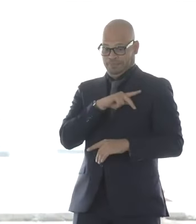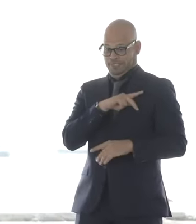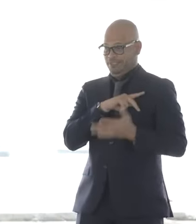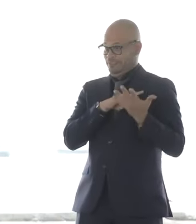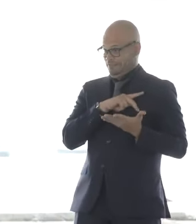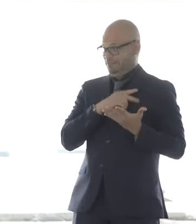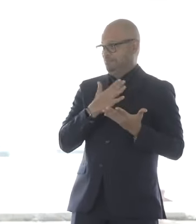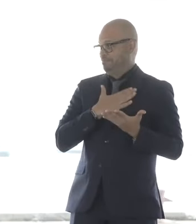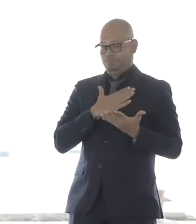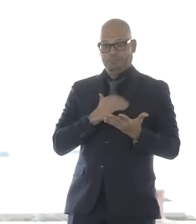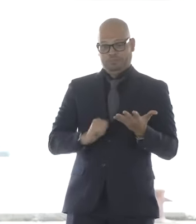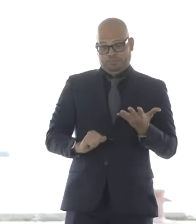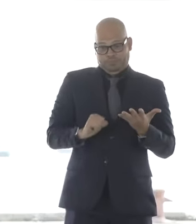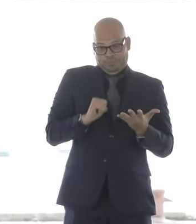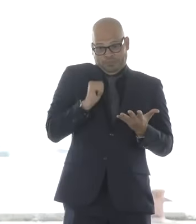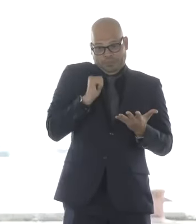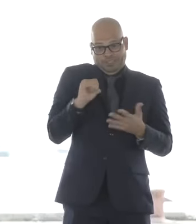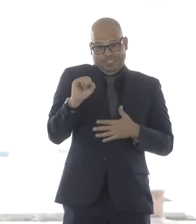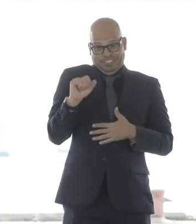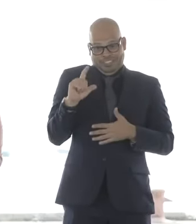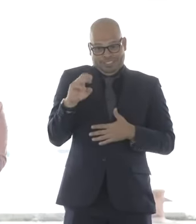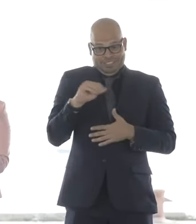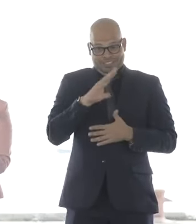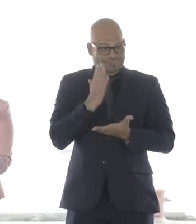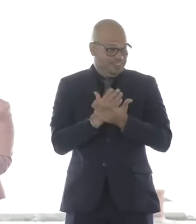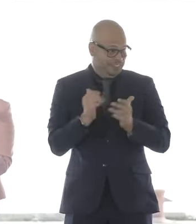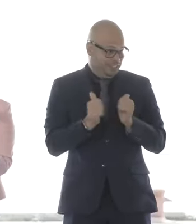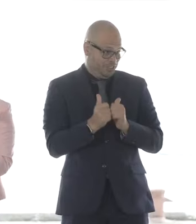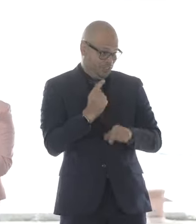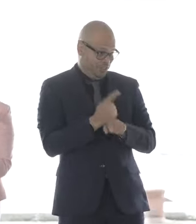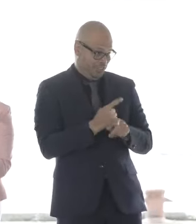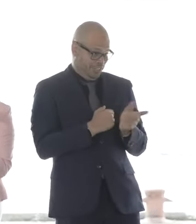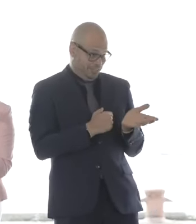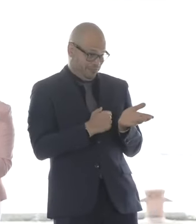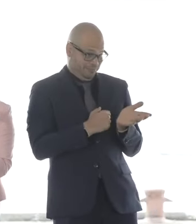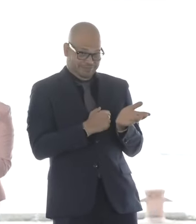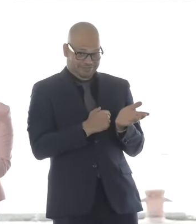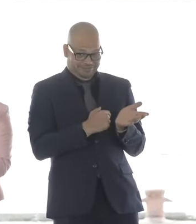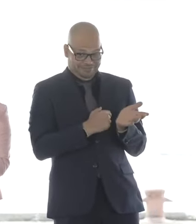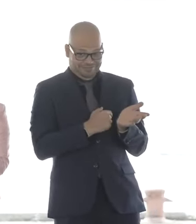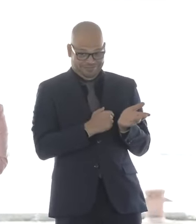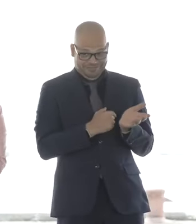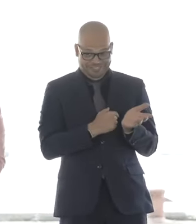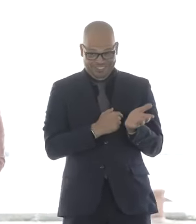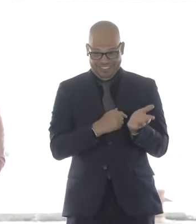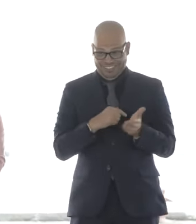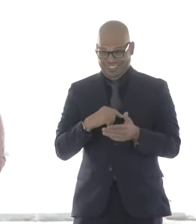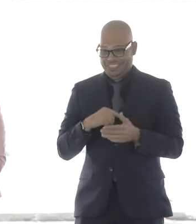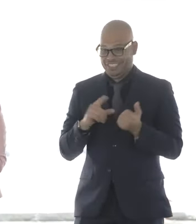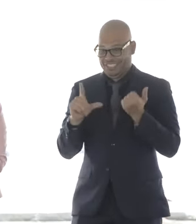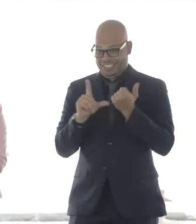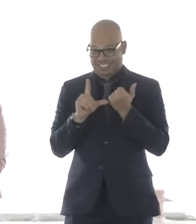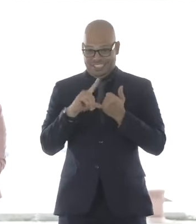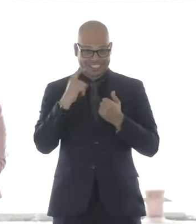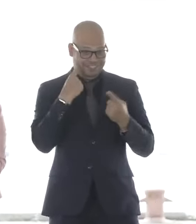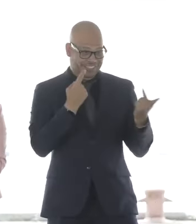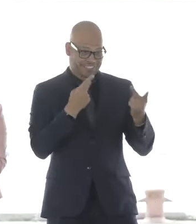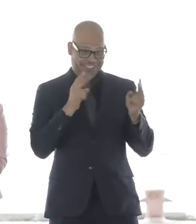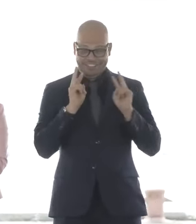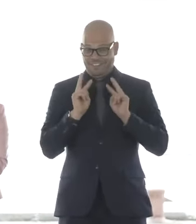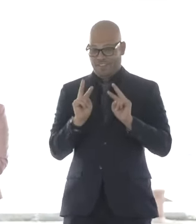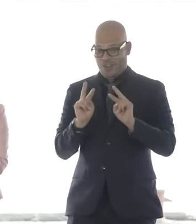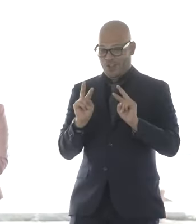stop together. Right? Yeah. So I have long been looking forward to this day to return to Kim